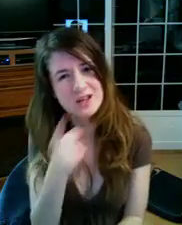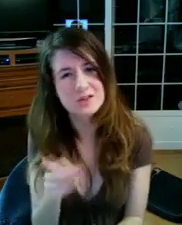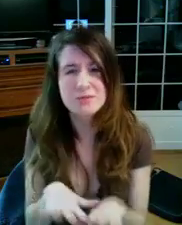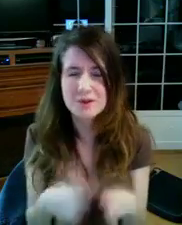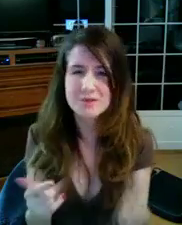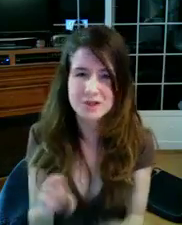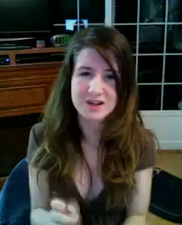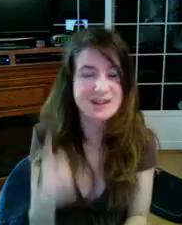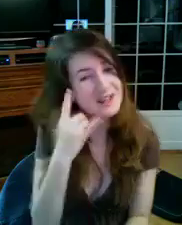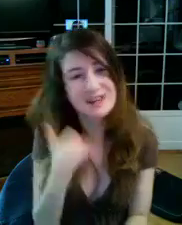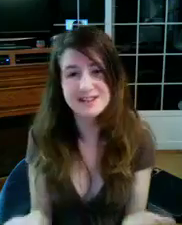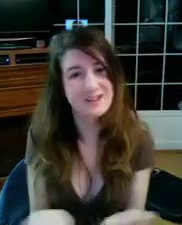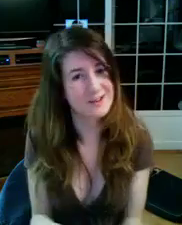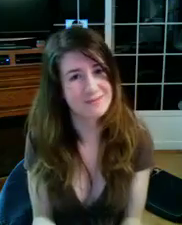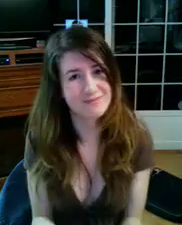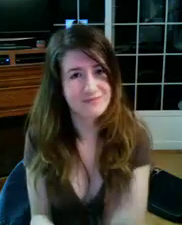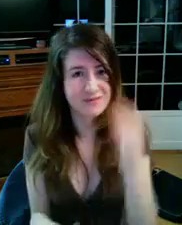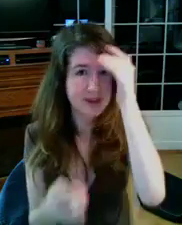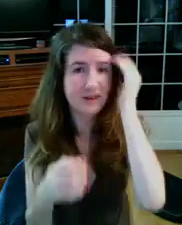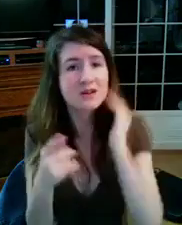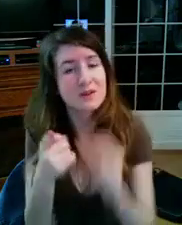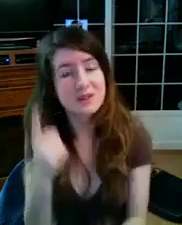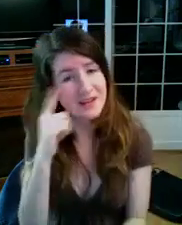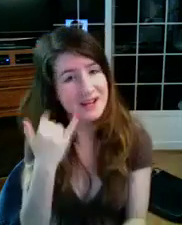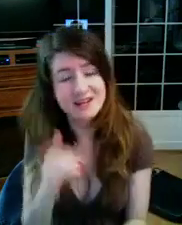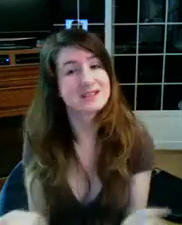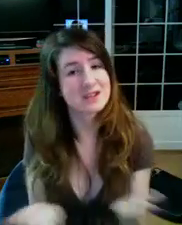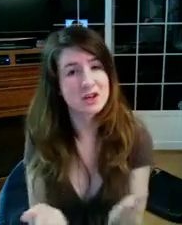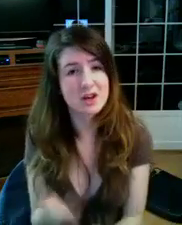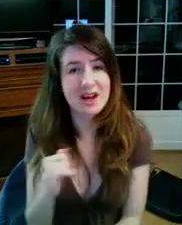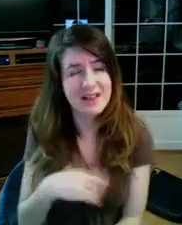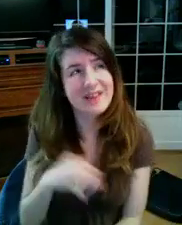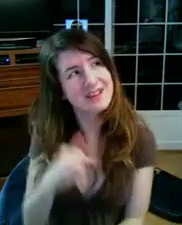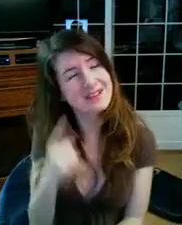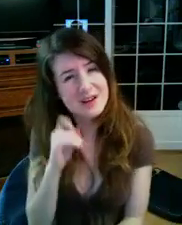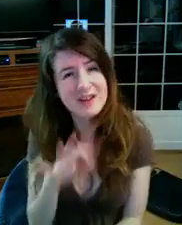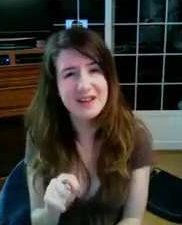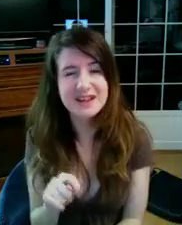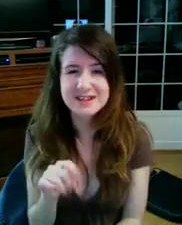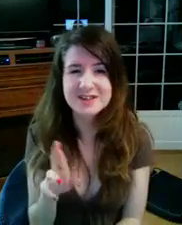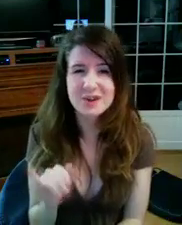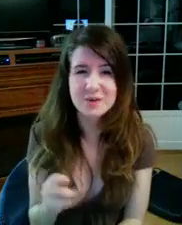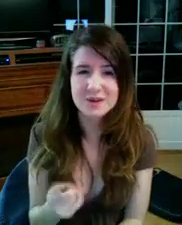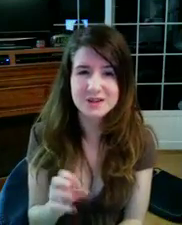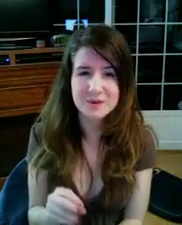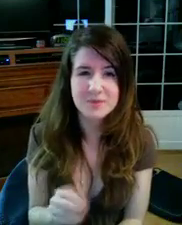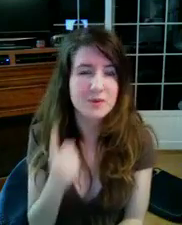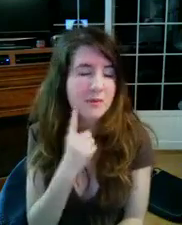I guess you pretty much are, and daddy's still here, plainly I'm talking to you too, daddy's still here, I like the sound of that chair, it's got a ring to it, don't